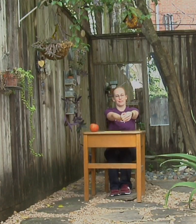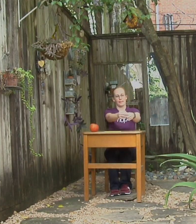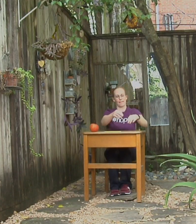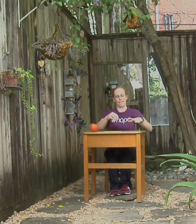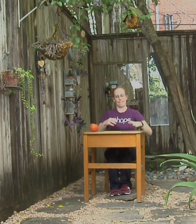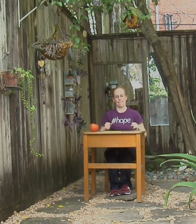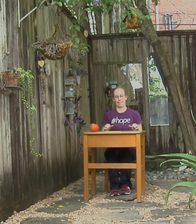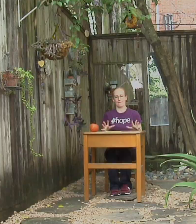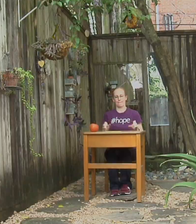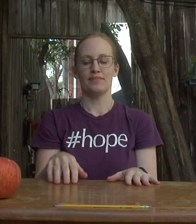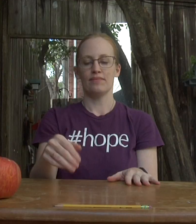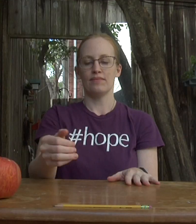Good job.